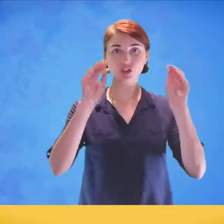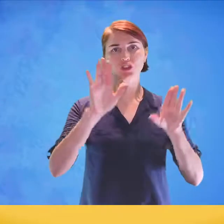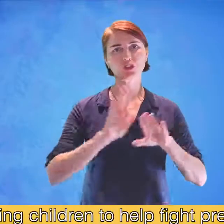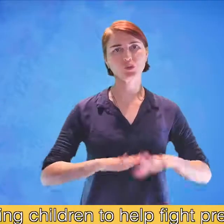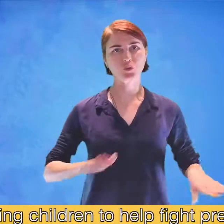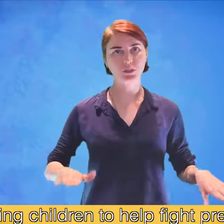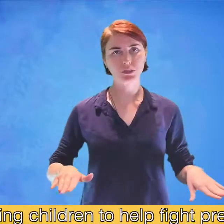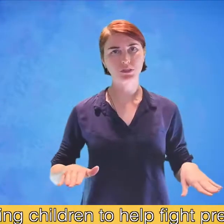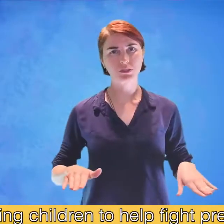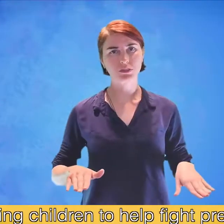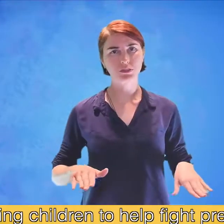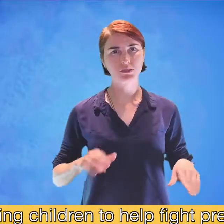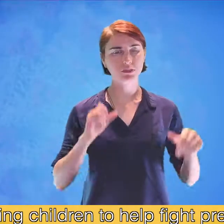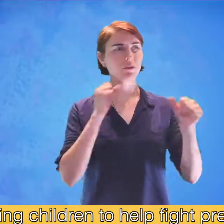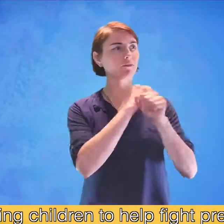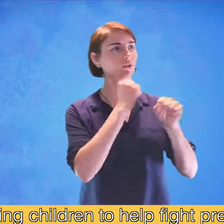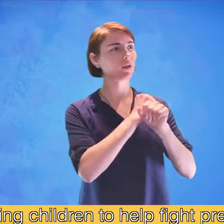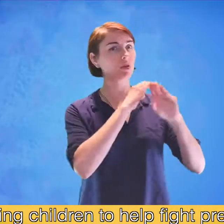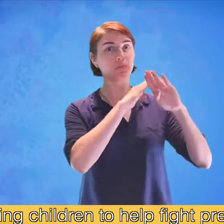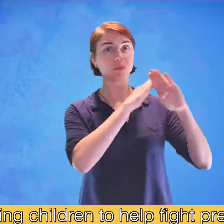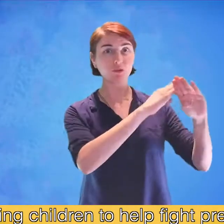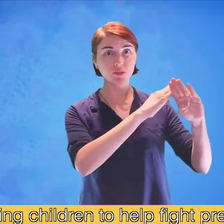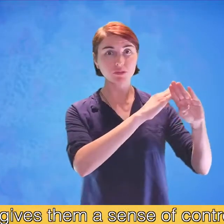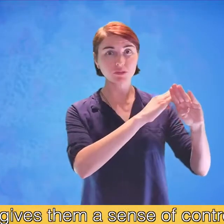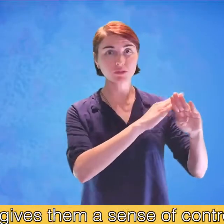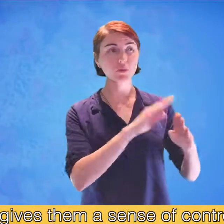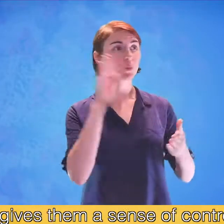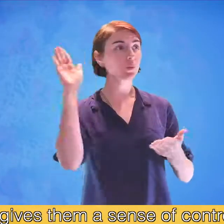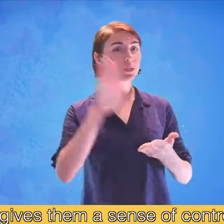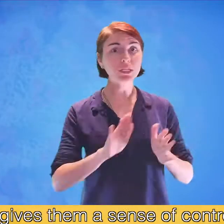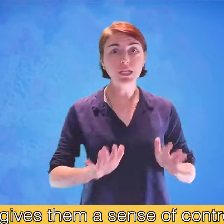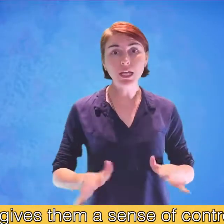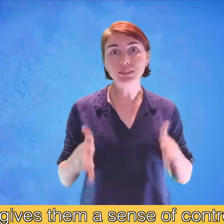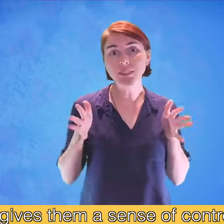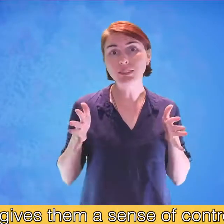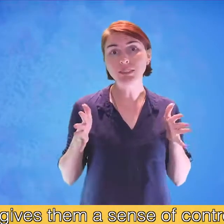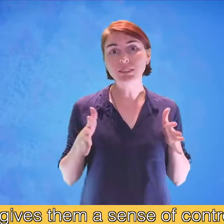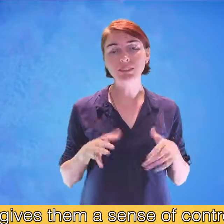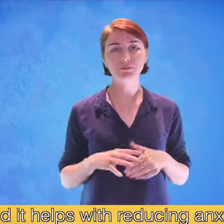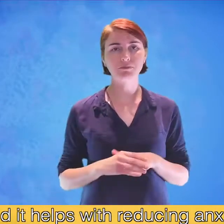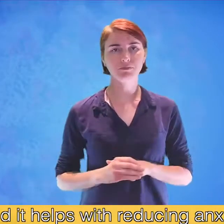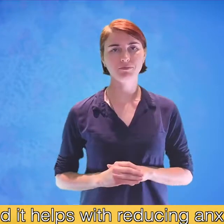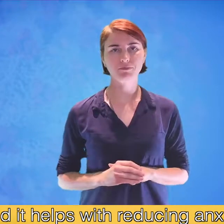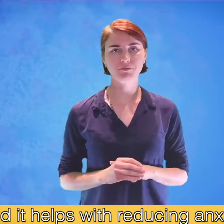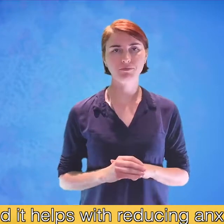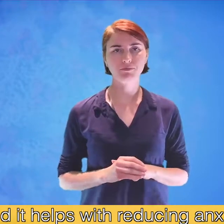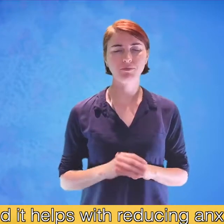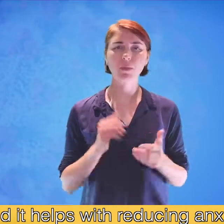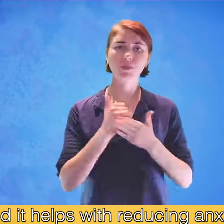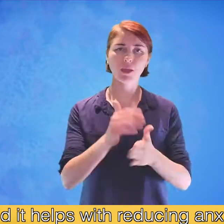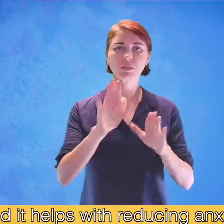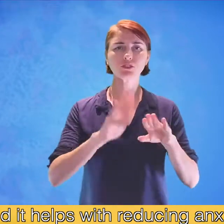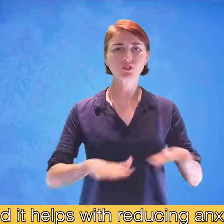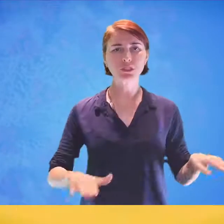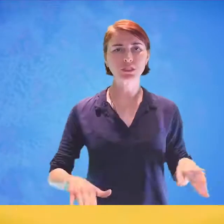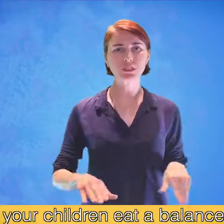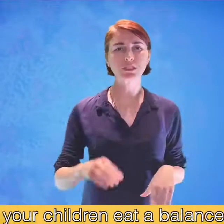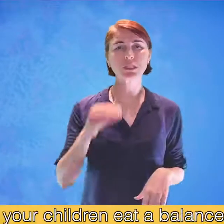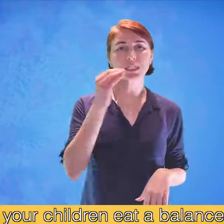teaching your children to help fight prevention gives them a sense of control and it helps with reducing anxiety help your